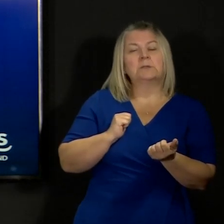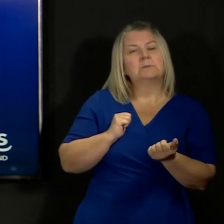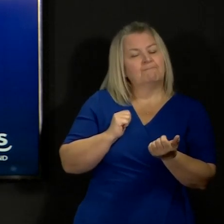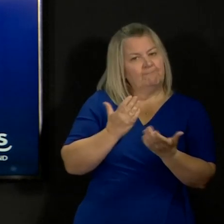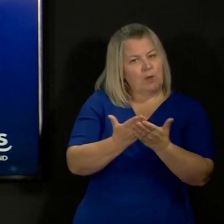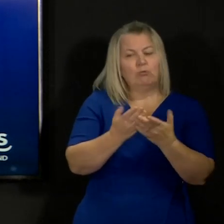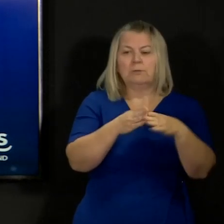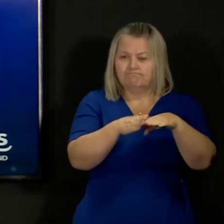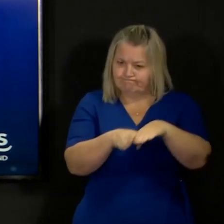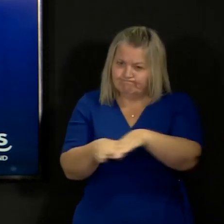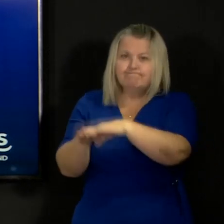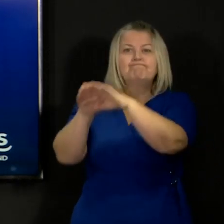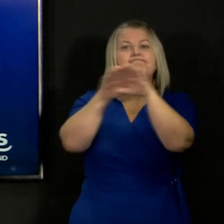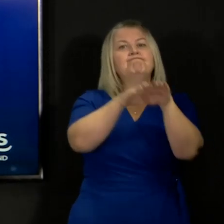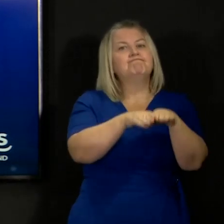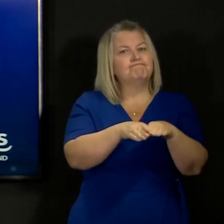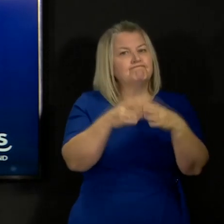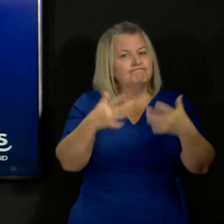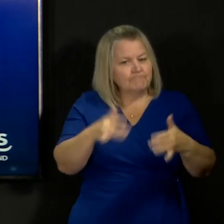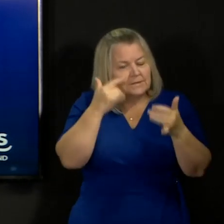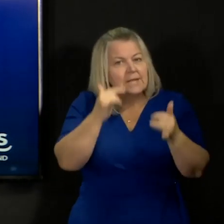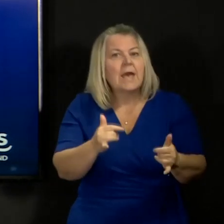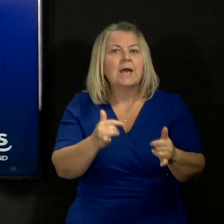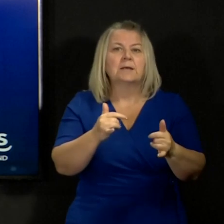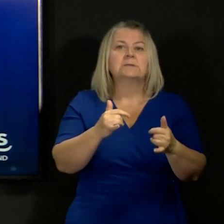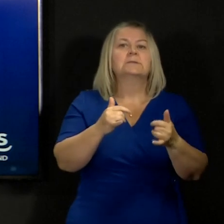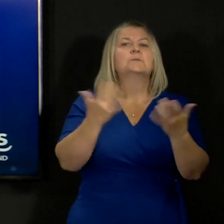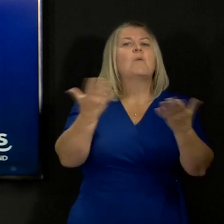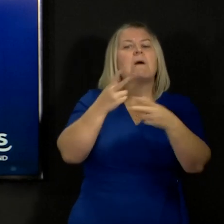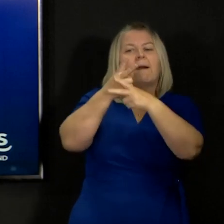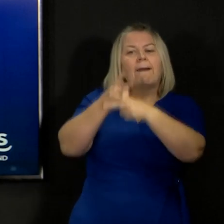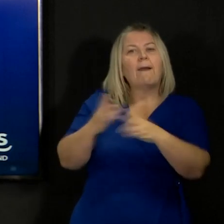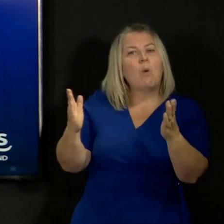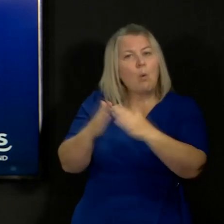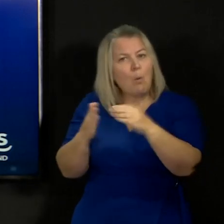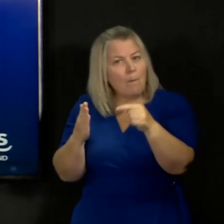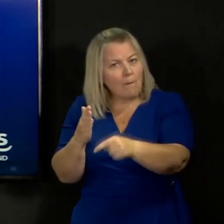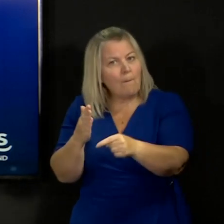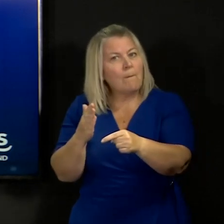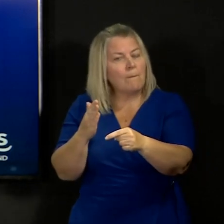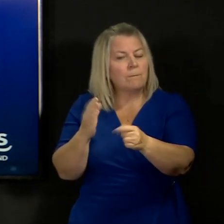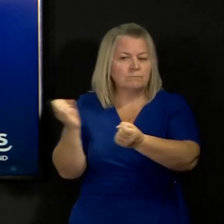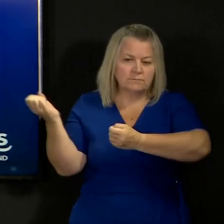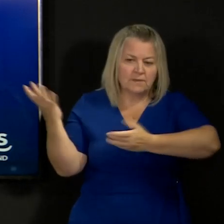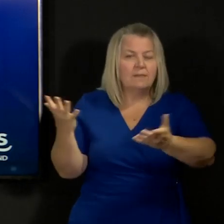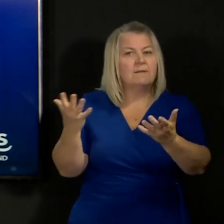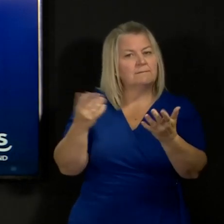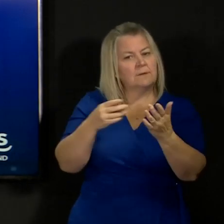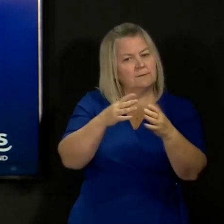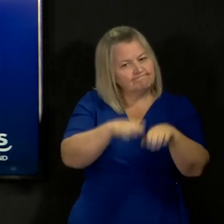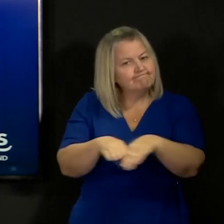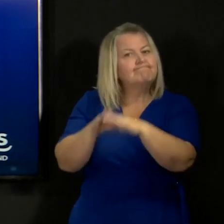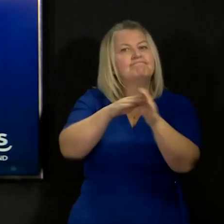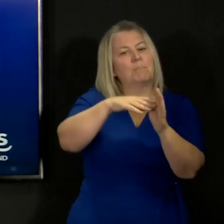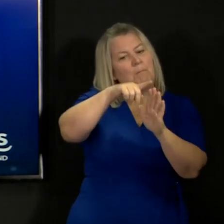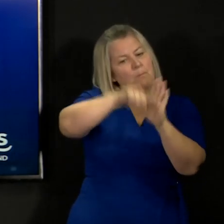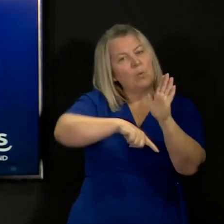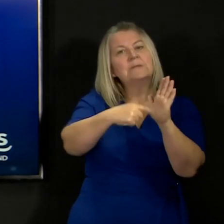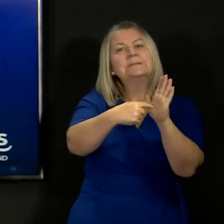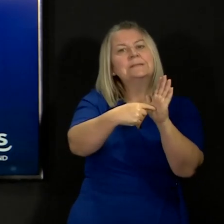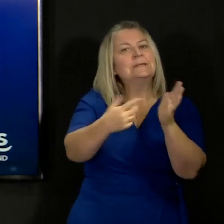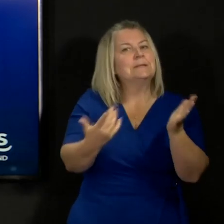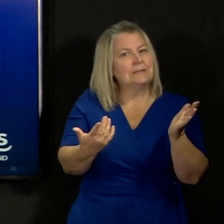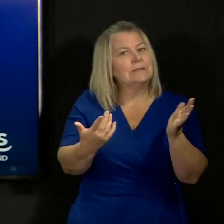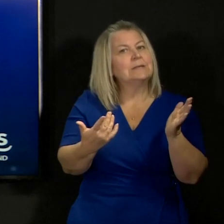more consistent approach to testing and care homes to deliver that national policy than we had seen,